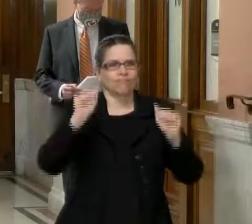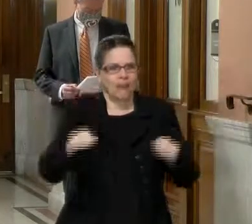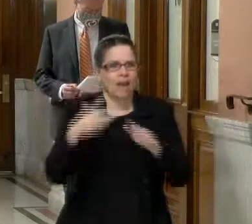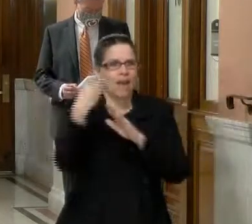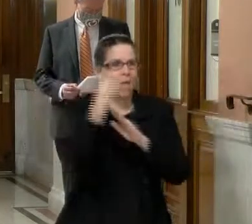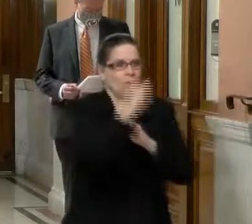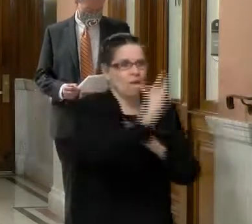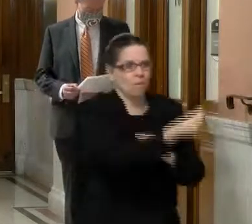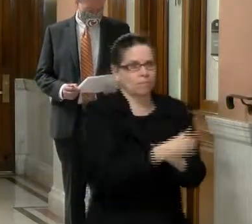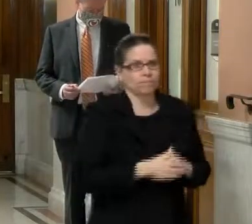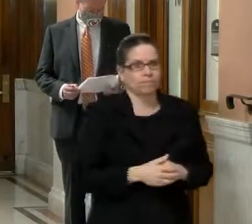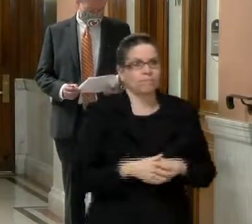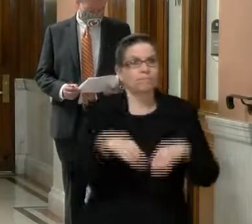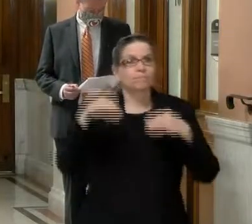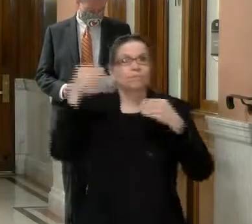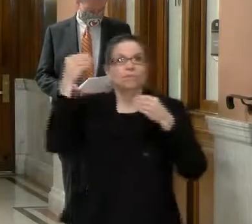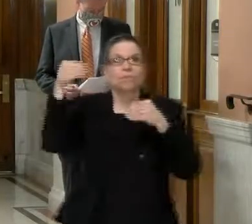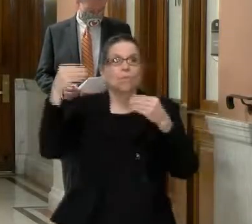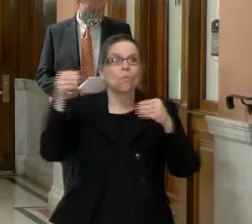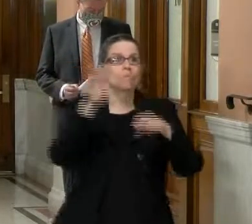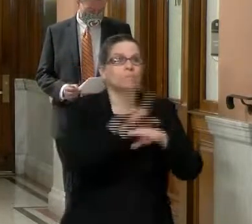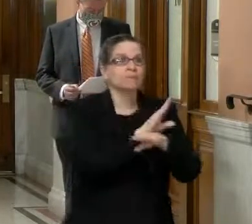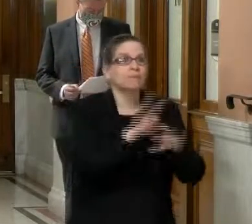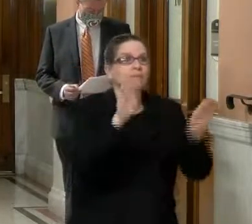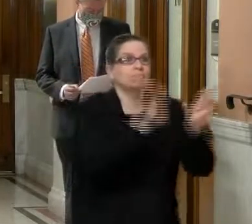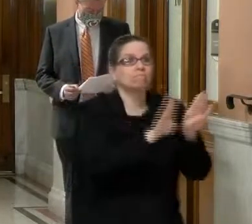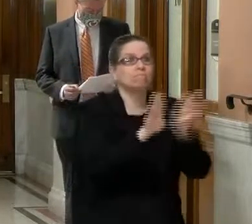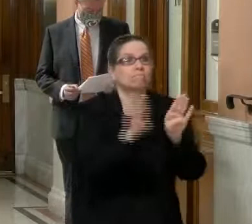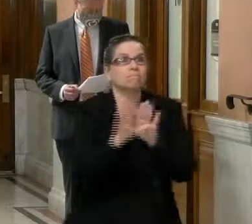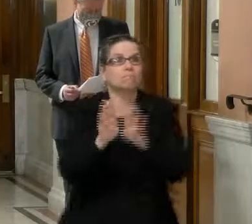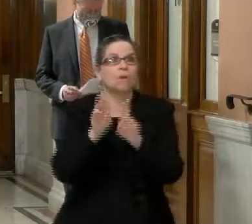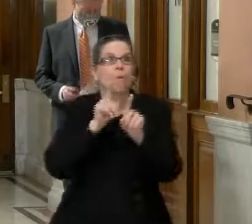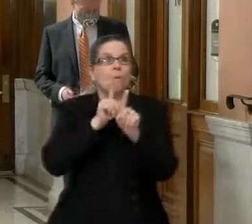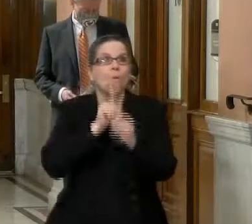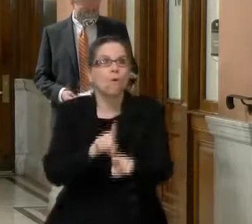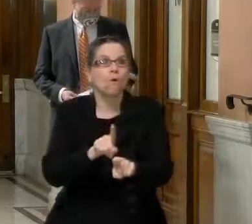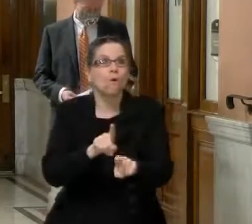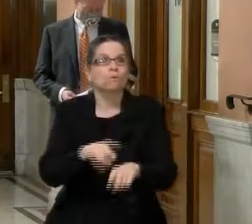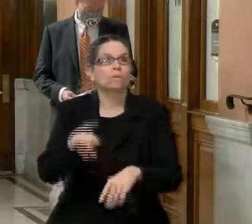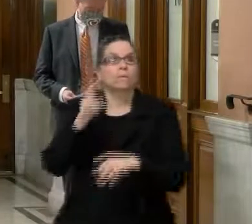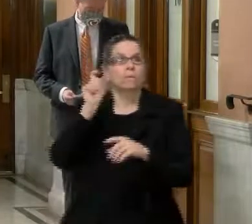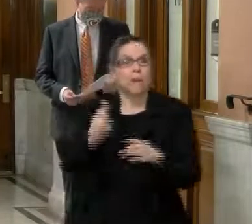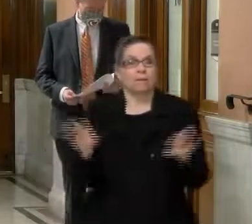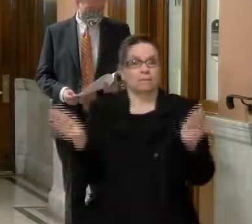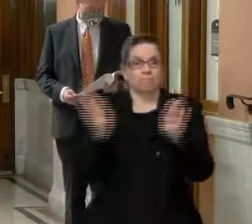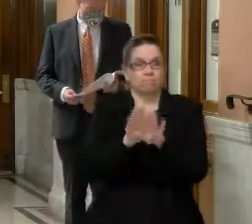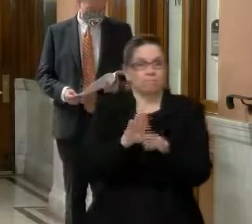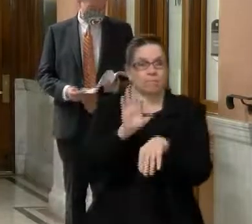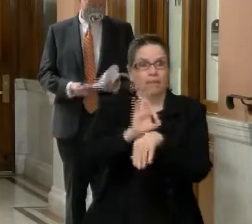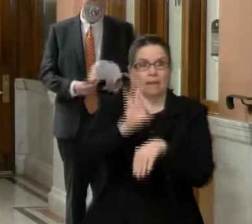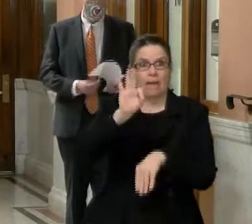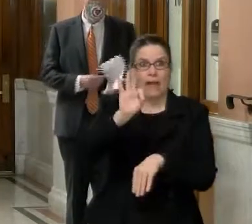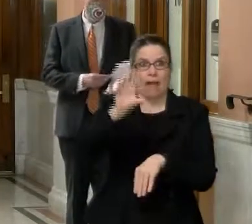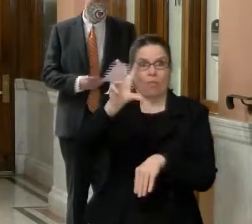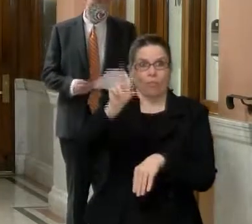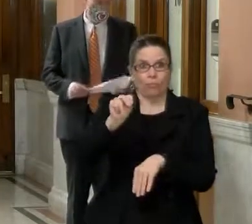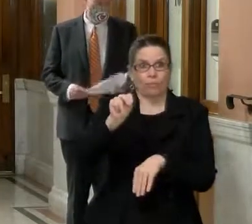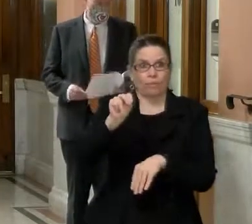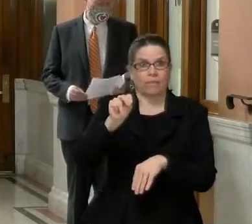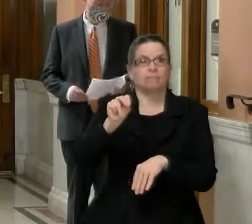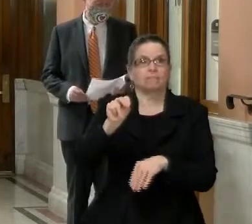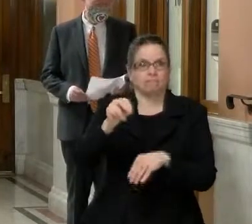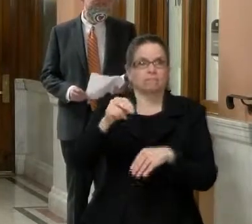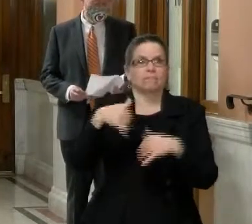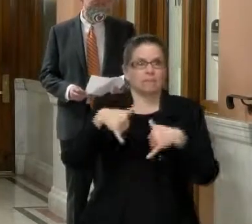order, uh, requiring certain businesses to close by 9 30 p.m. will be rescinded on May, uh, Monday, January